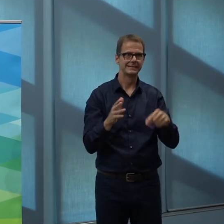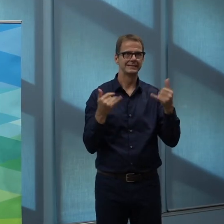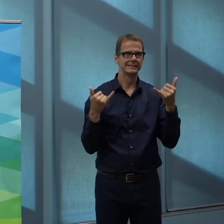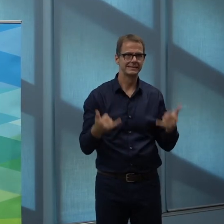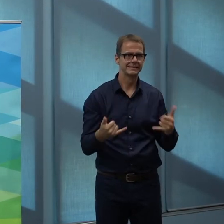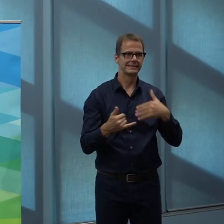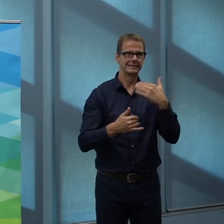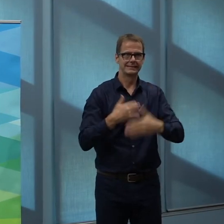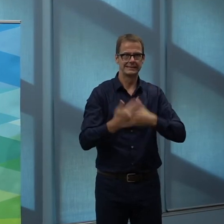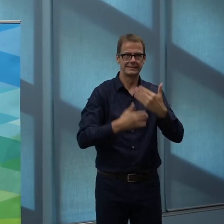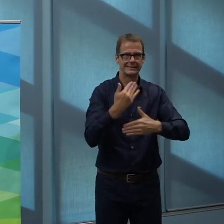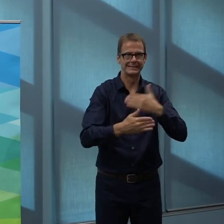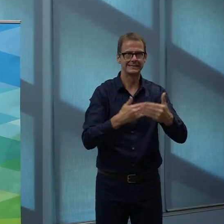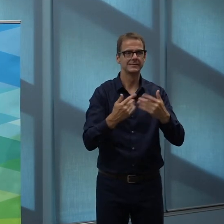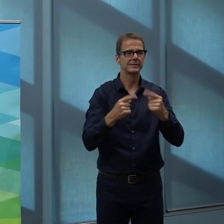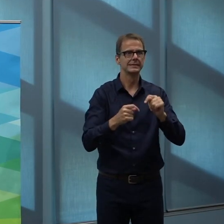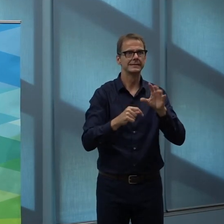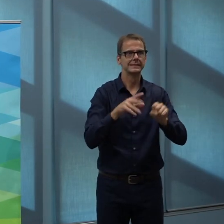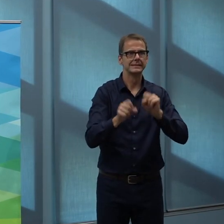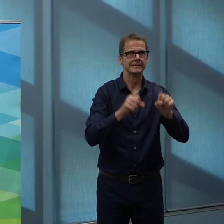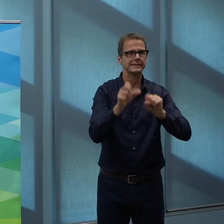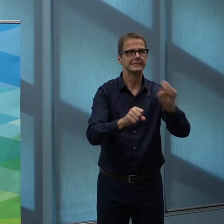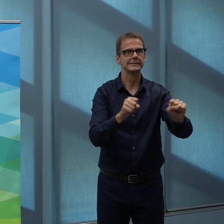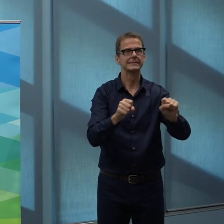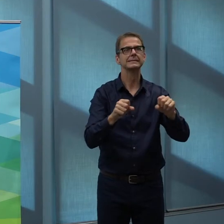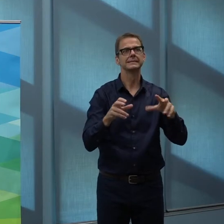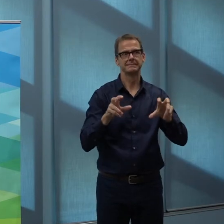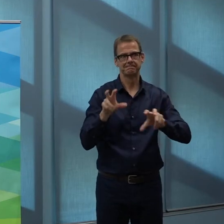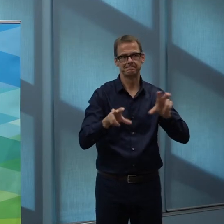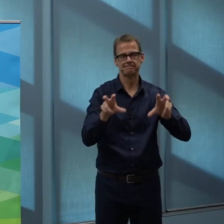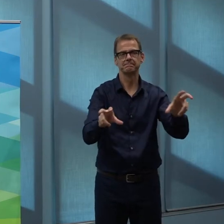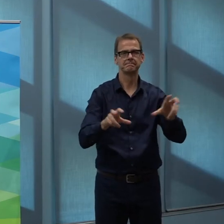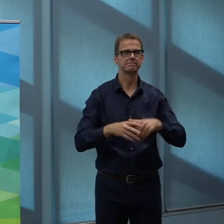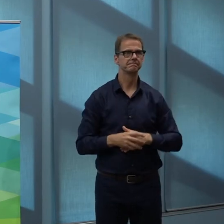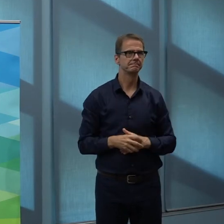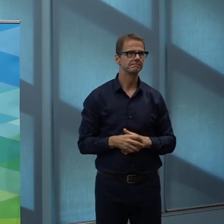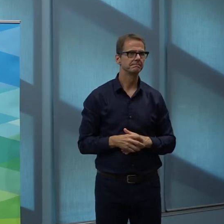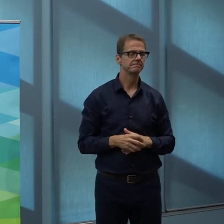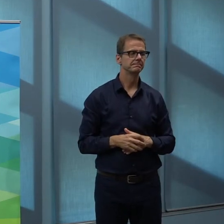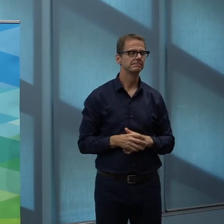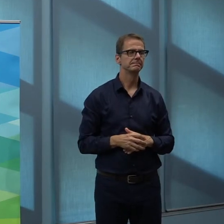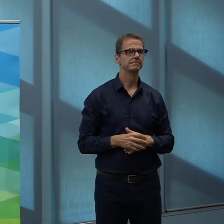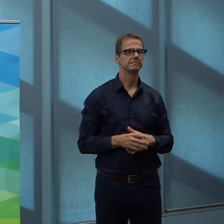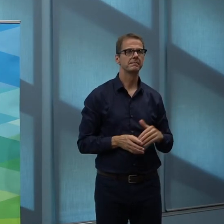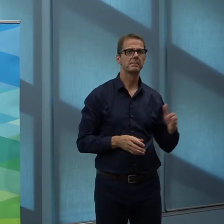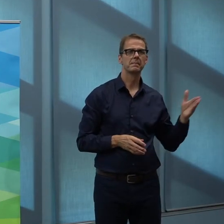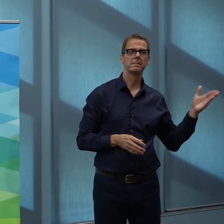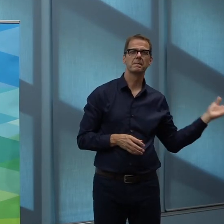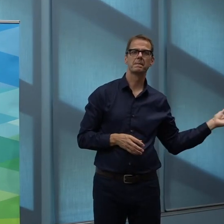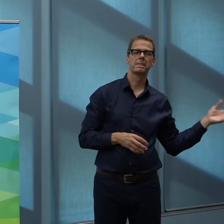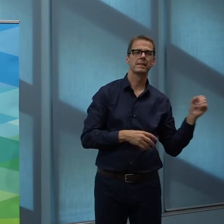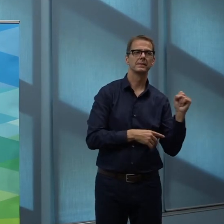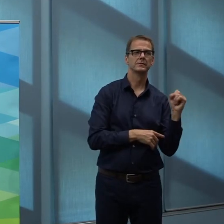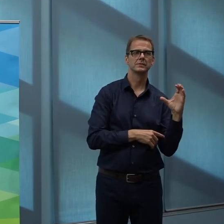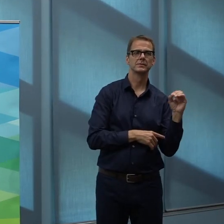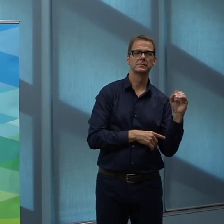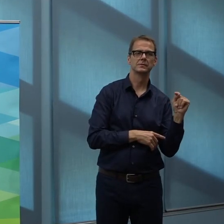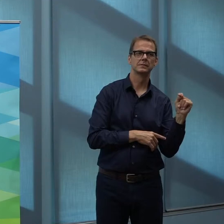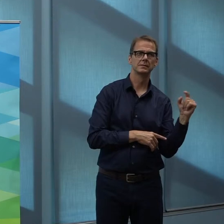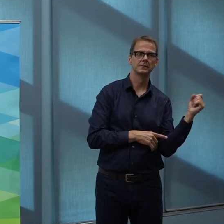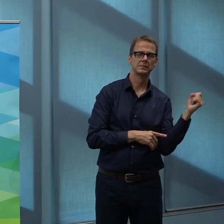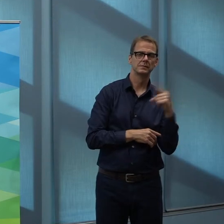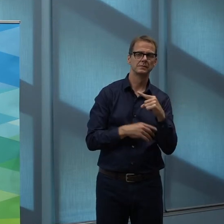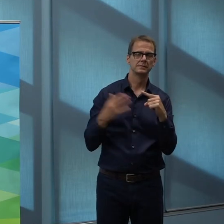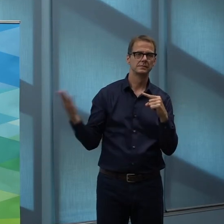First question, I'll have to one for the mayor, one for Gord. For the mayor, honoring the embargo, and we'll honor the